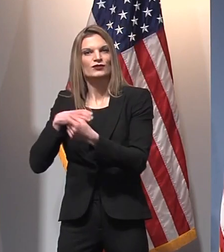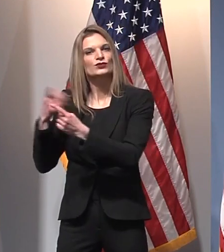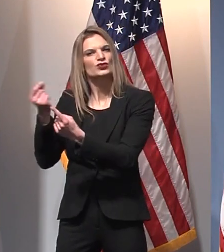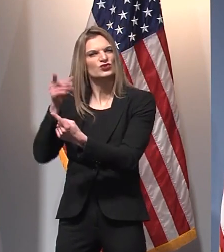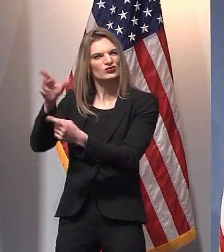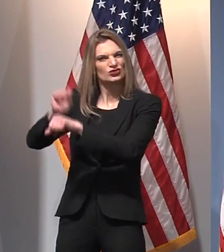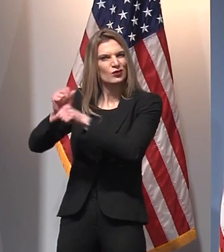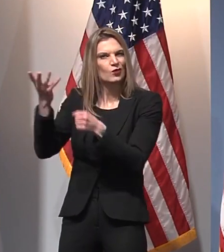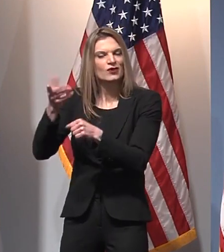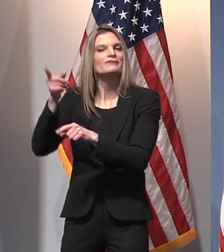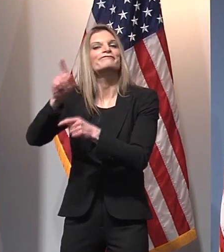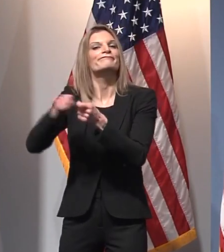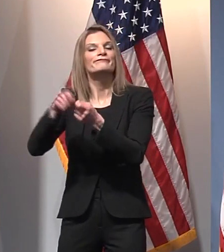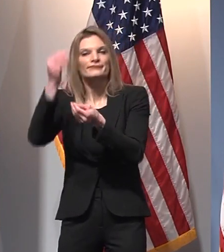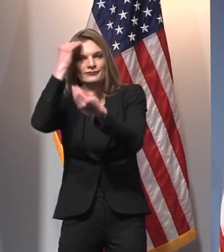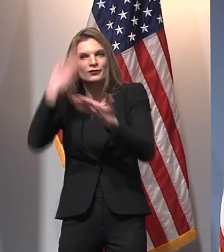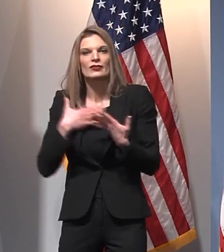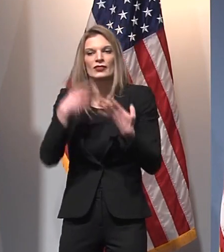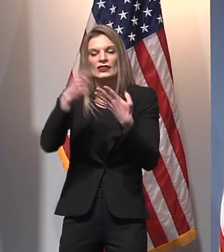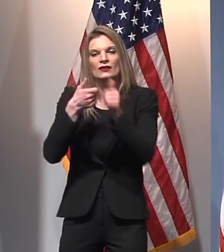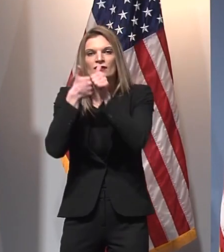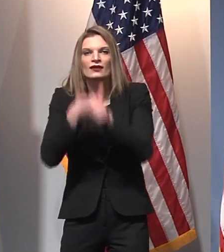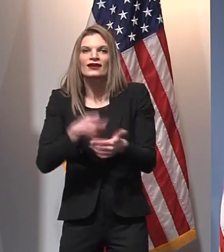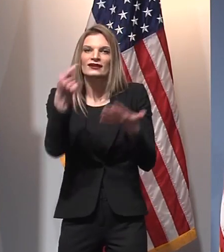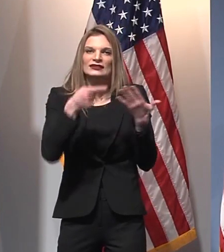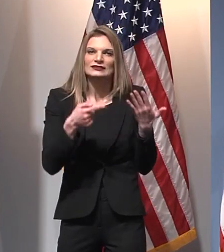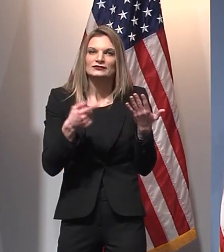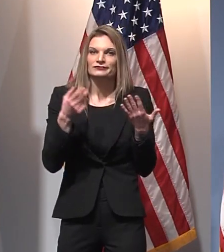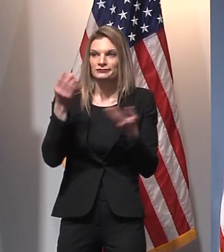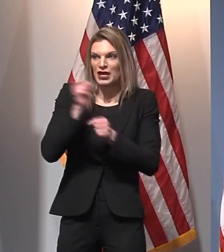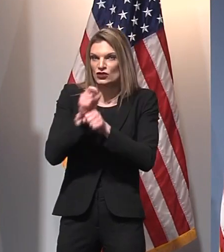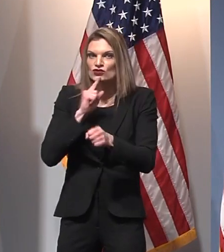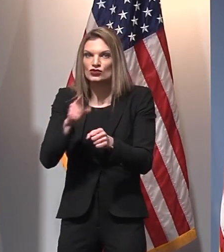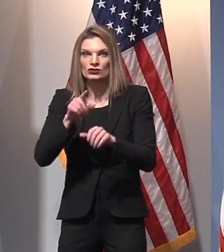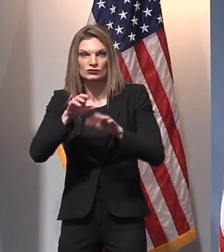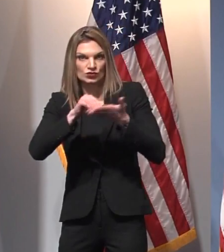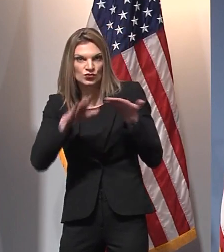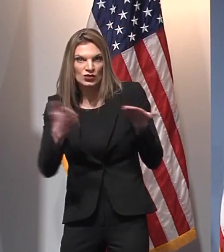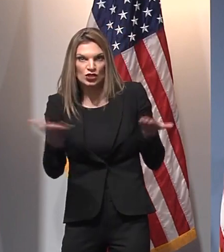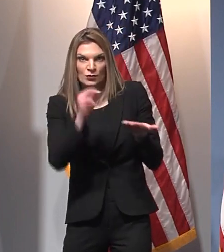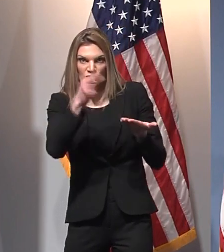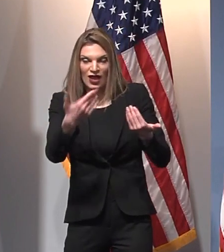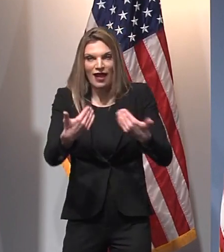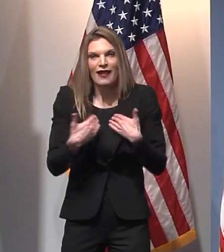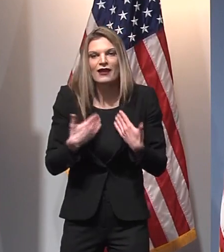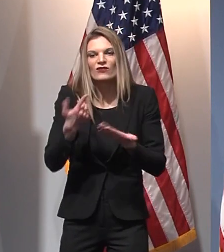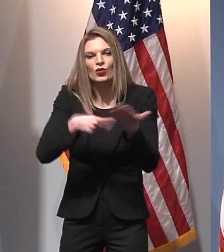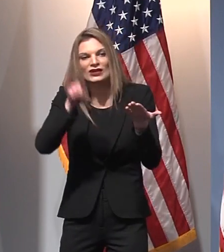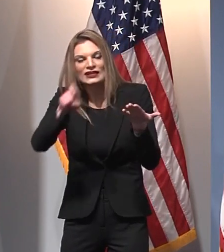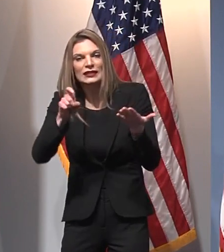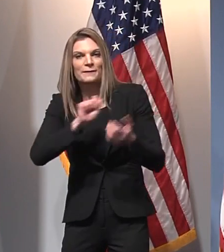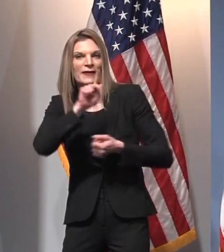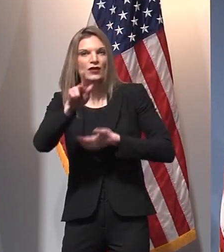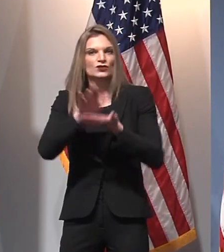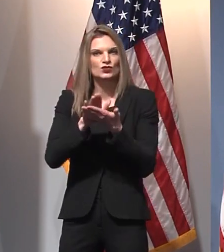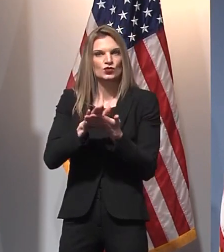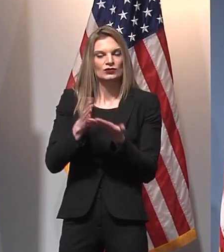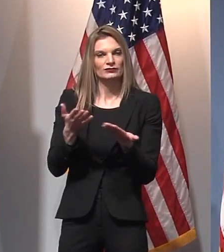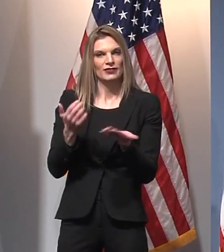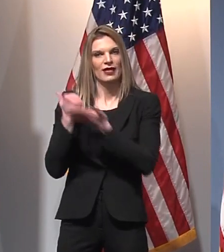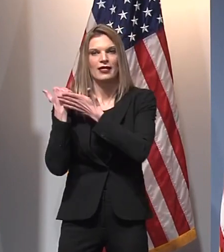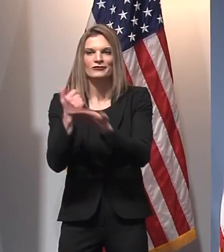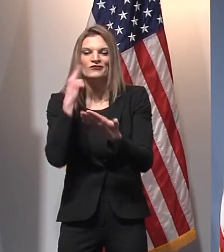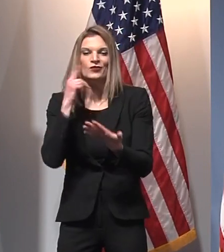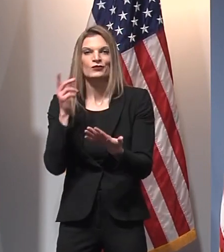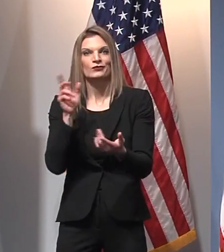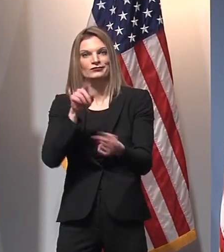and recommendations to ensure Michigan students have the tools and resources they need to get back on track and back in the classroom